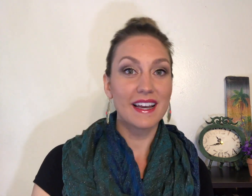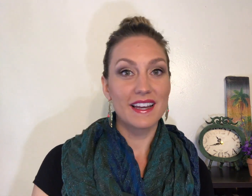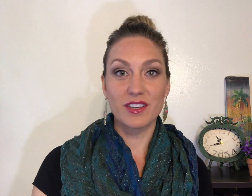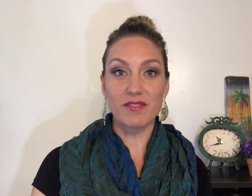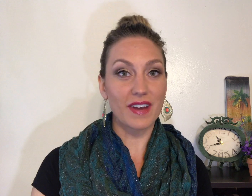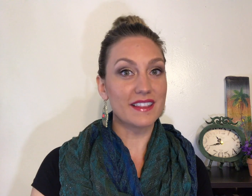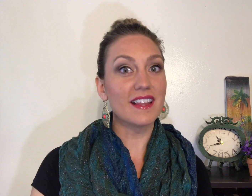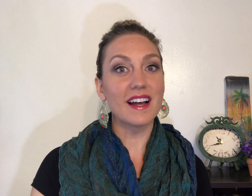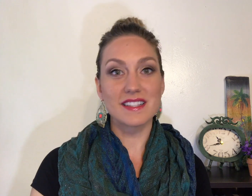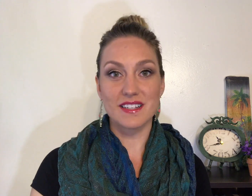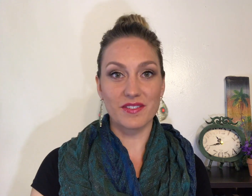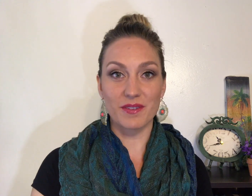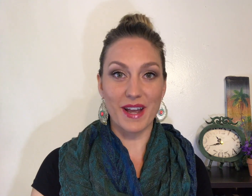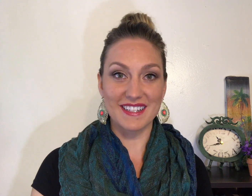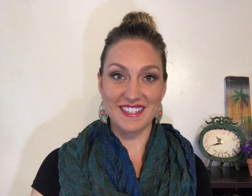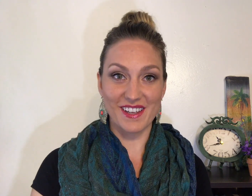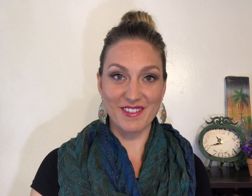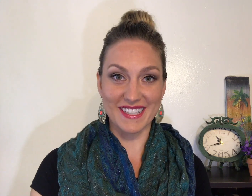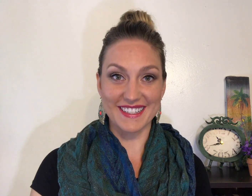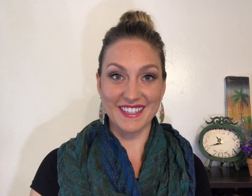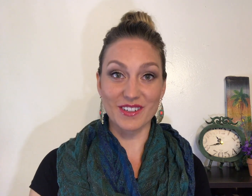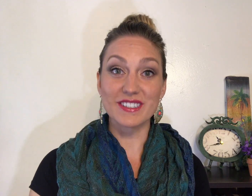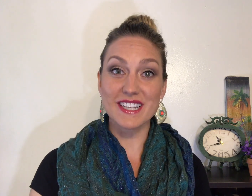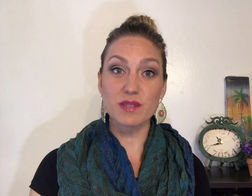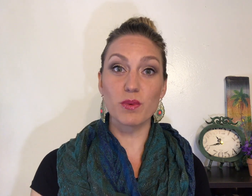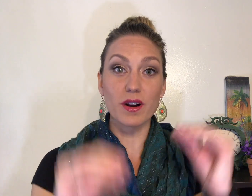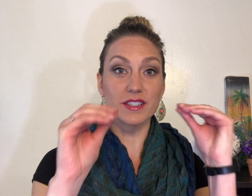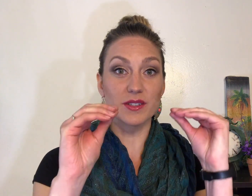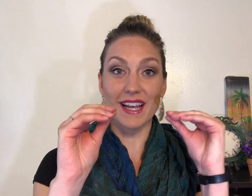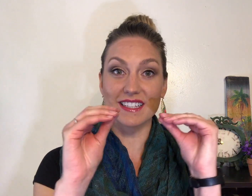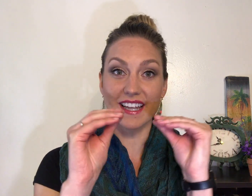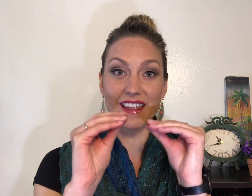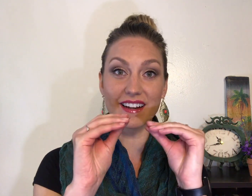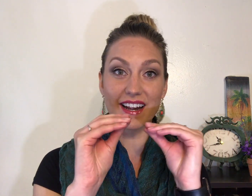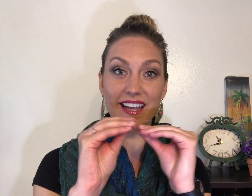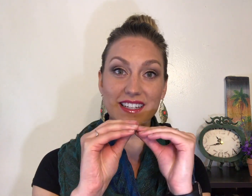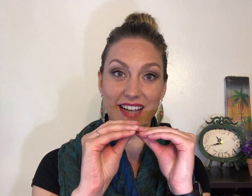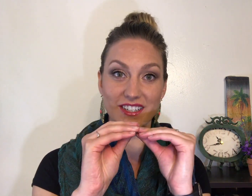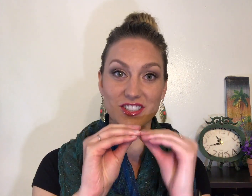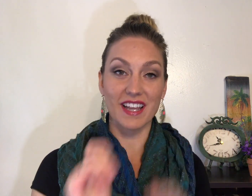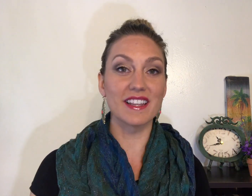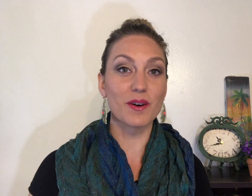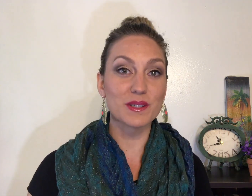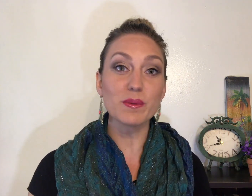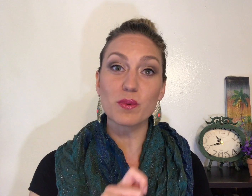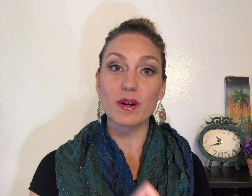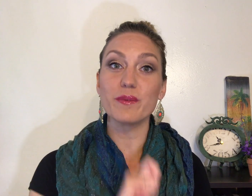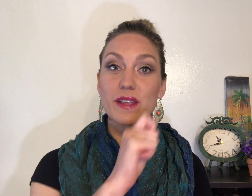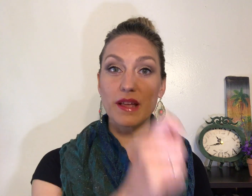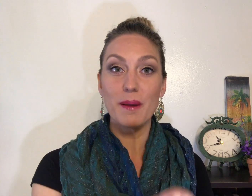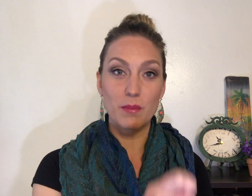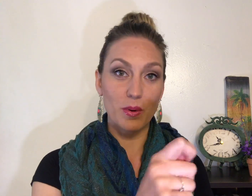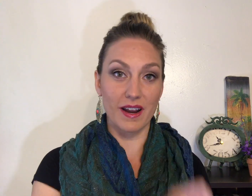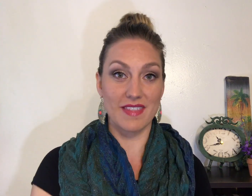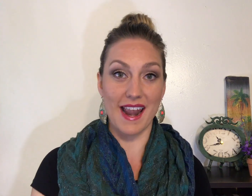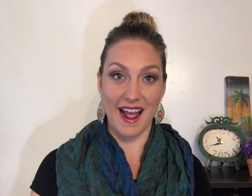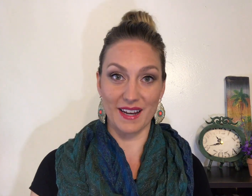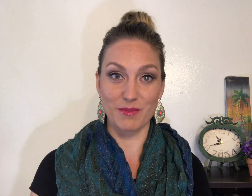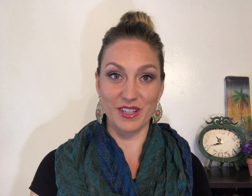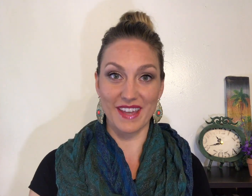You can find lots of different ways to use it. So teach more two hands together and a touch and then always reward with more of that item when you